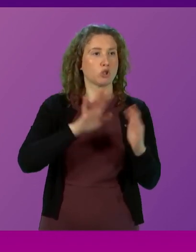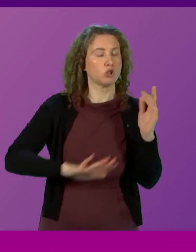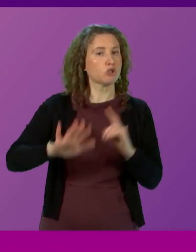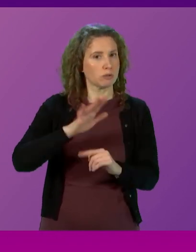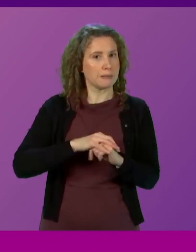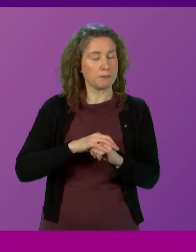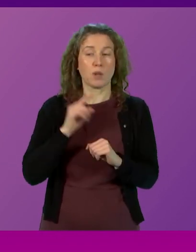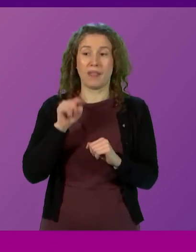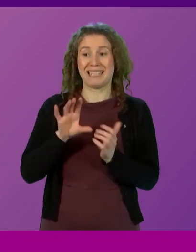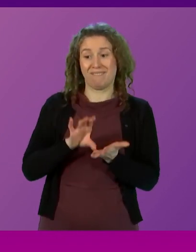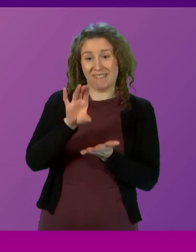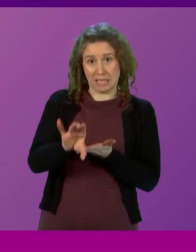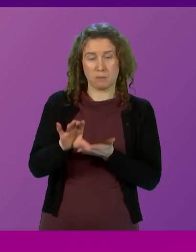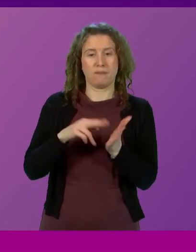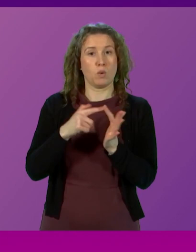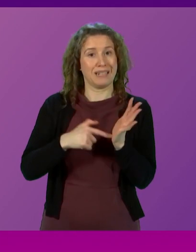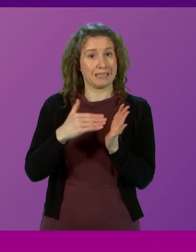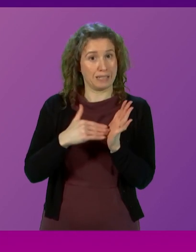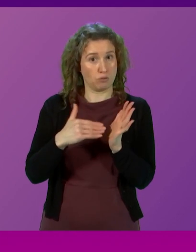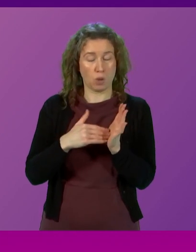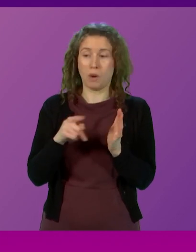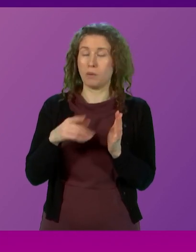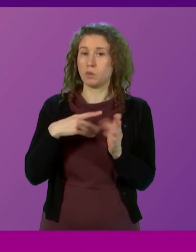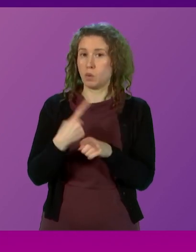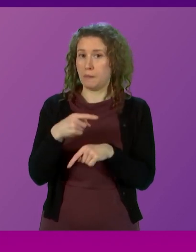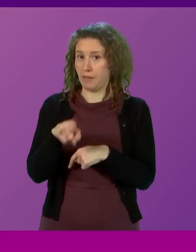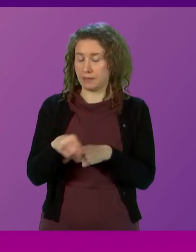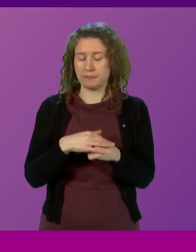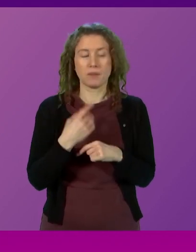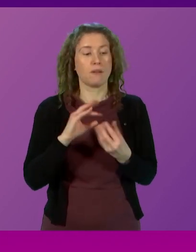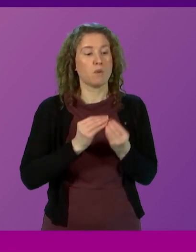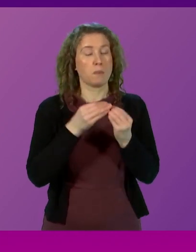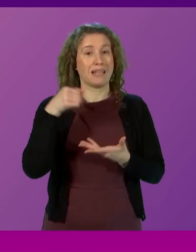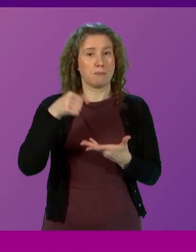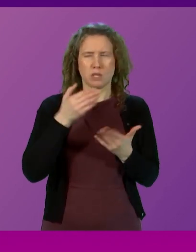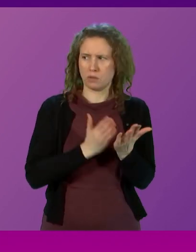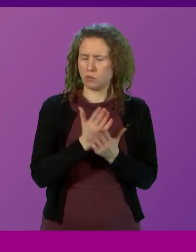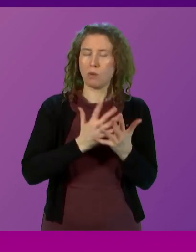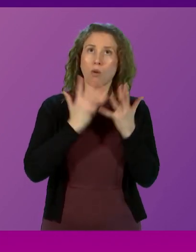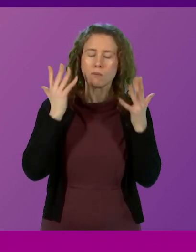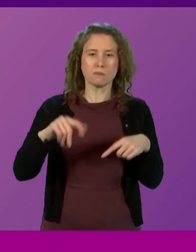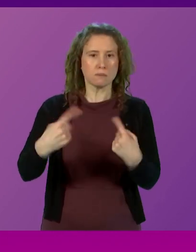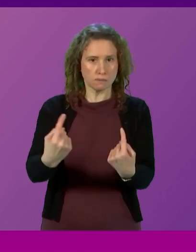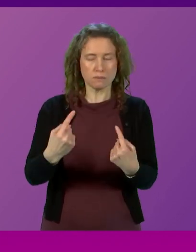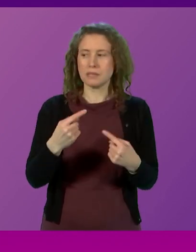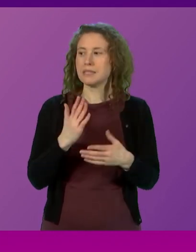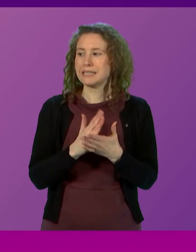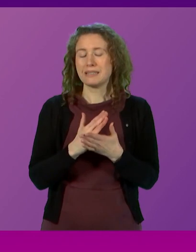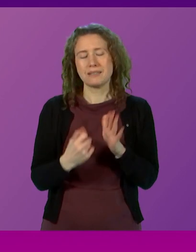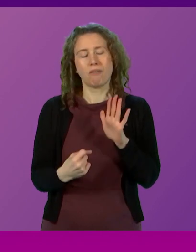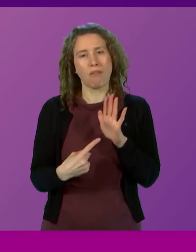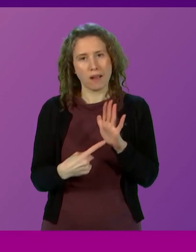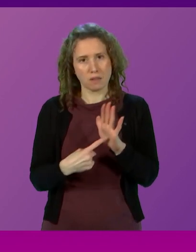It is to that investment that I now turn. In formulating a budget in this period of huge challenge, it is vital